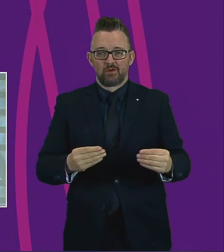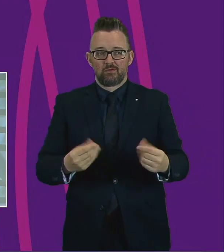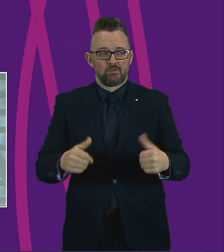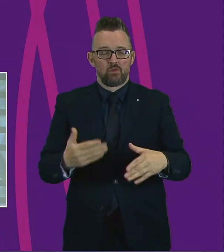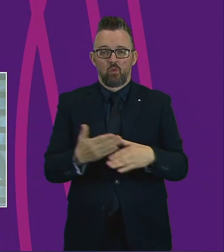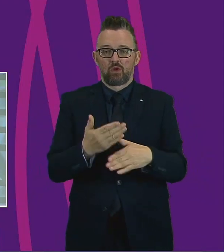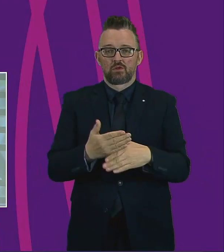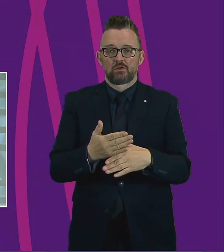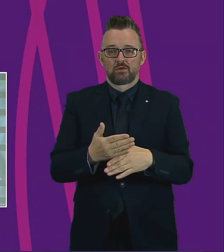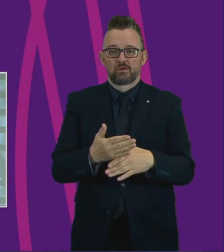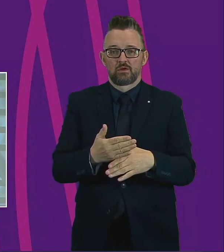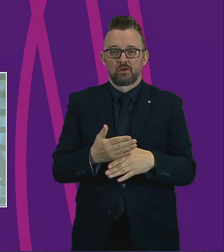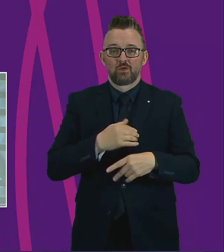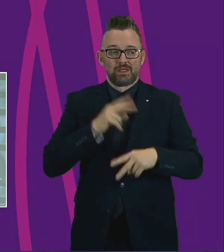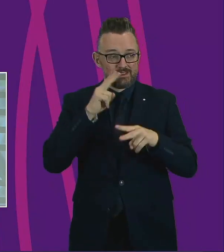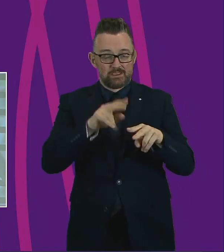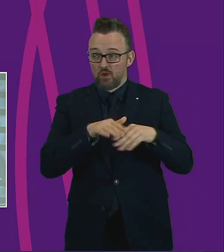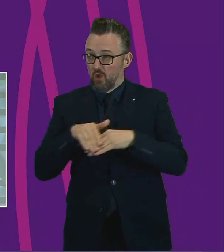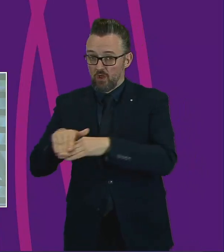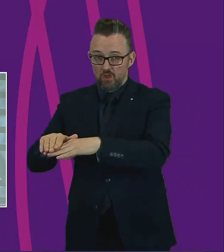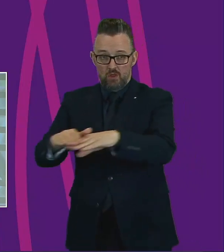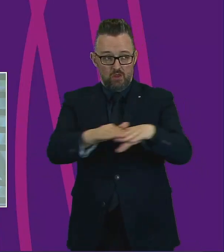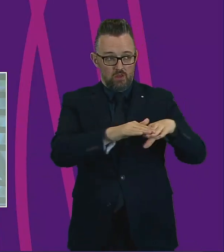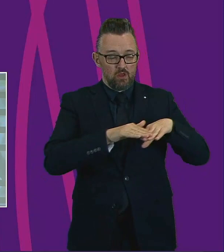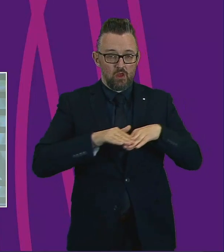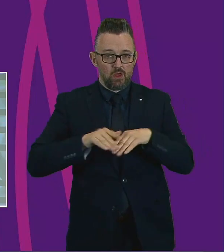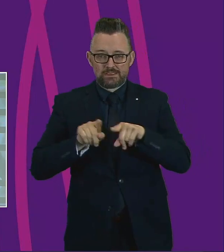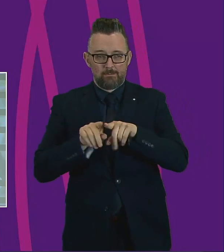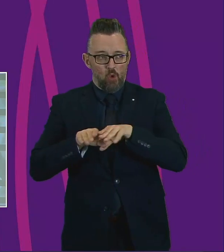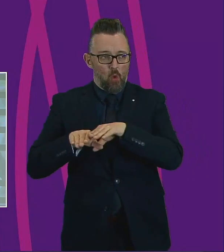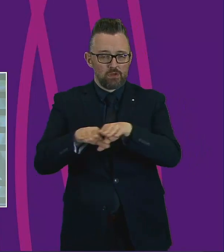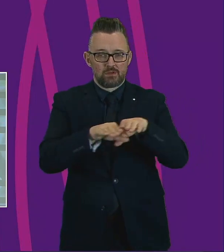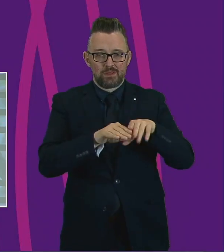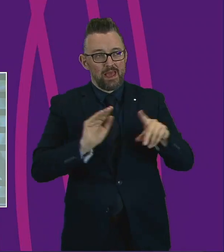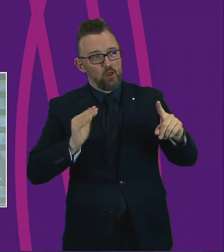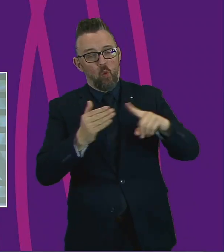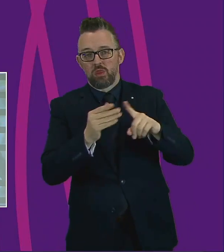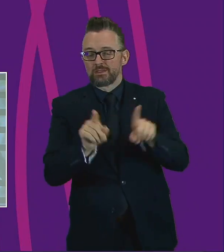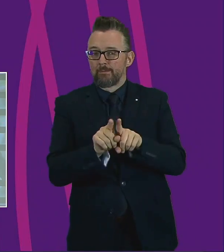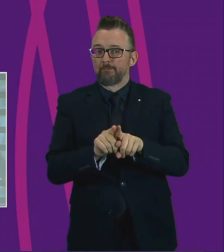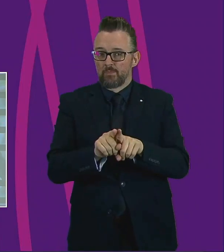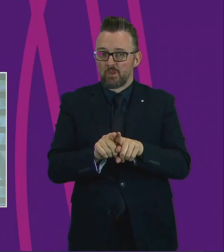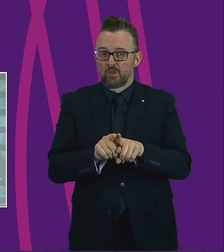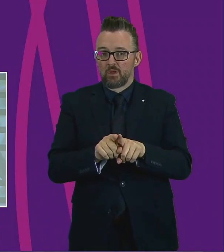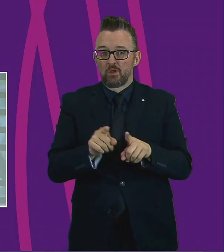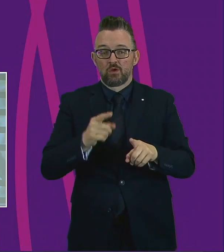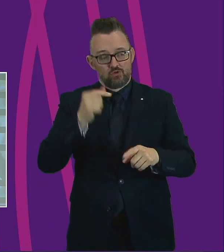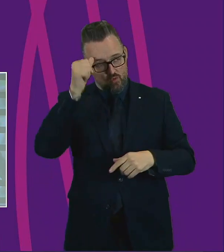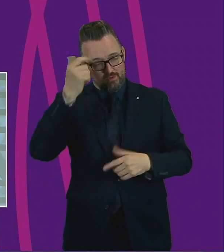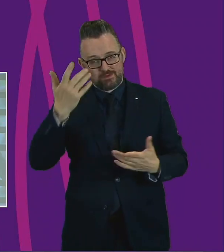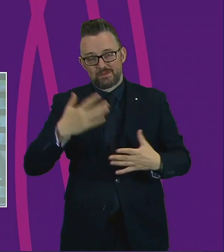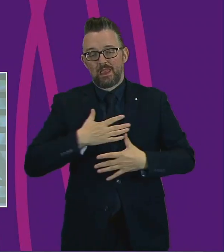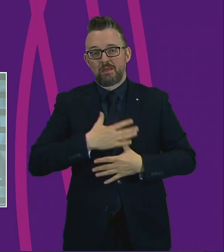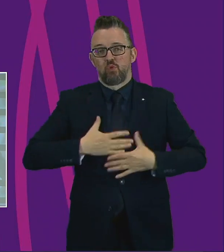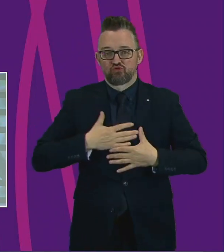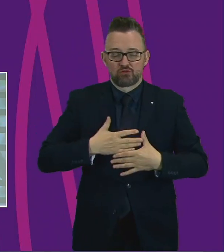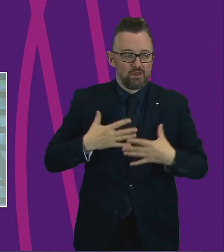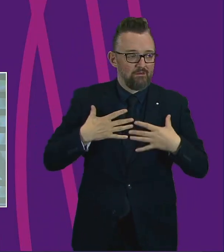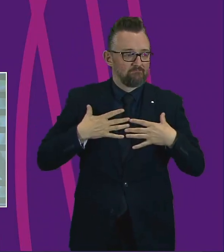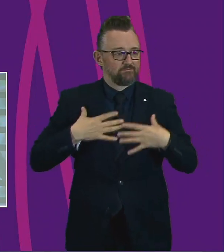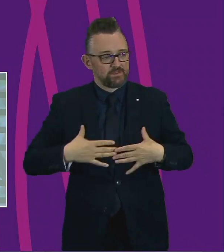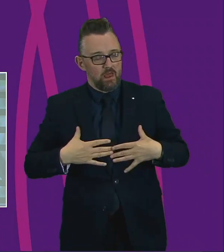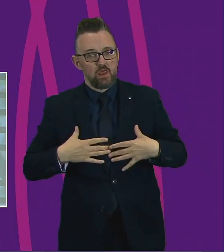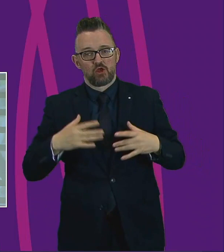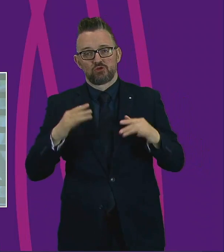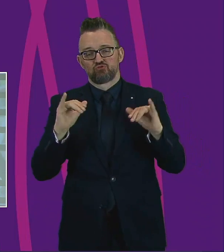seen indeed a shared common purpose. In the very challenging times that lie ahead, both emotionally, physically, socially,